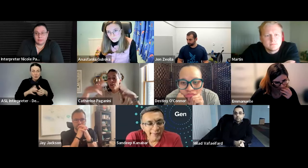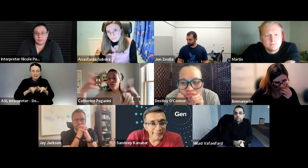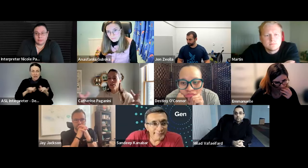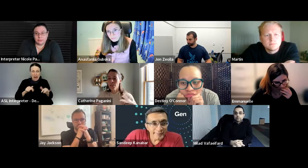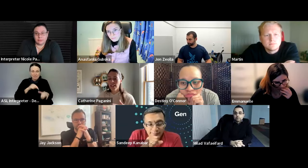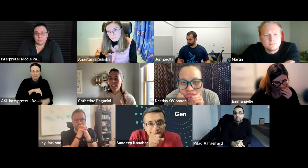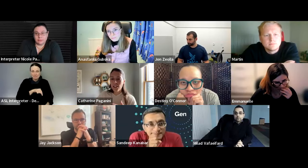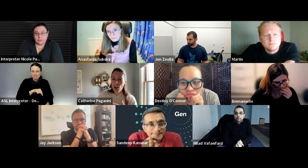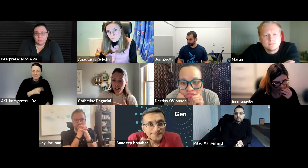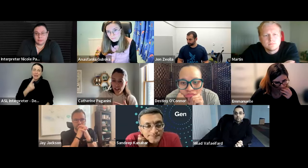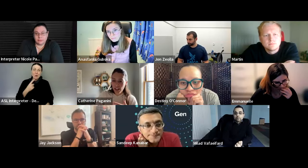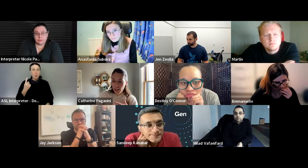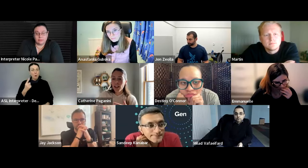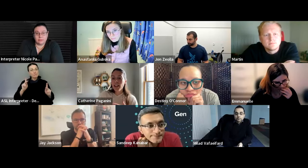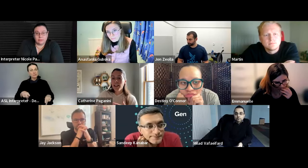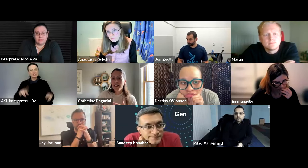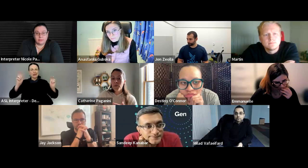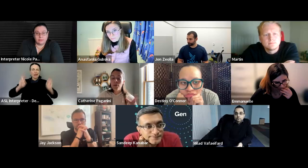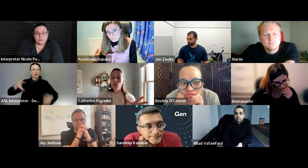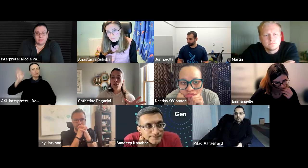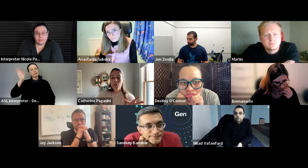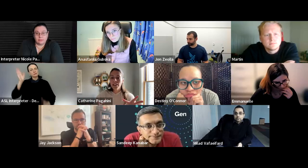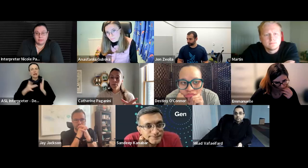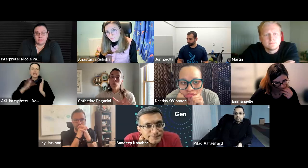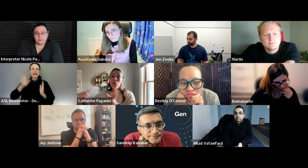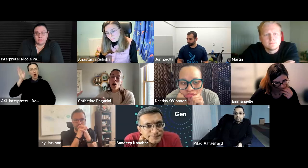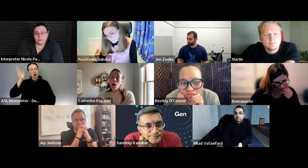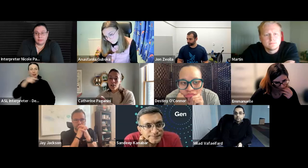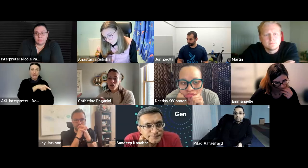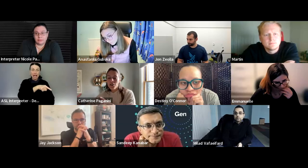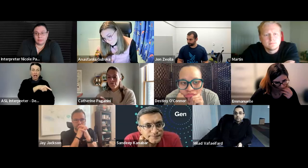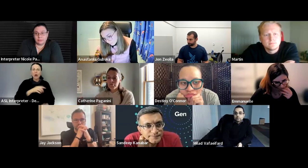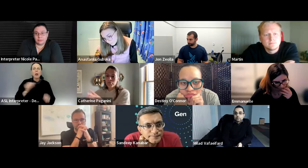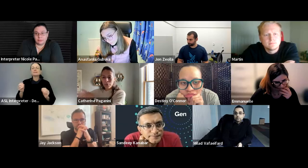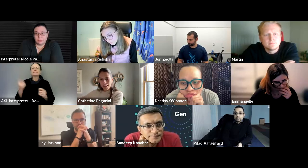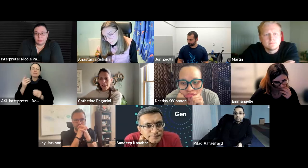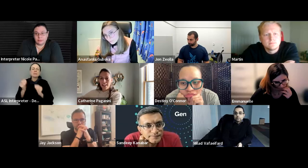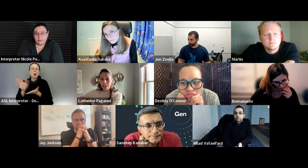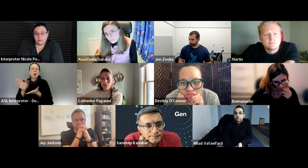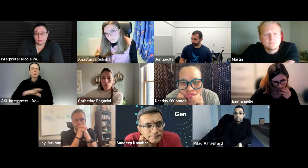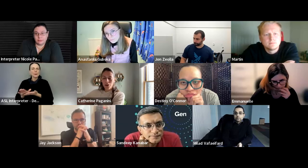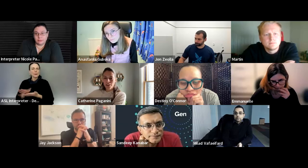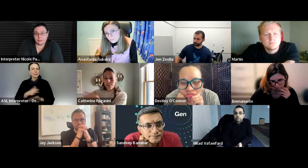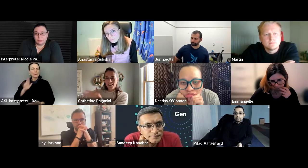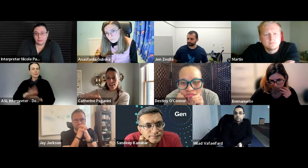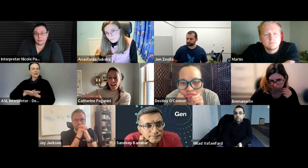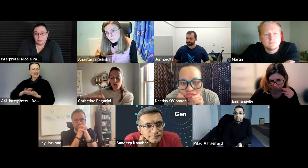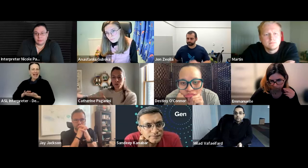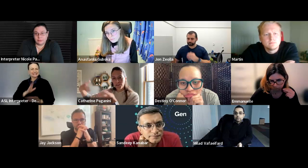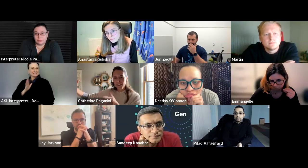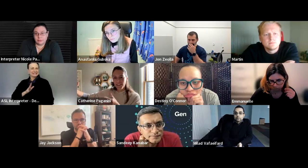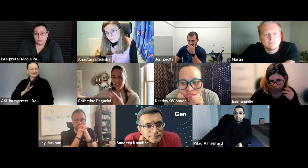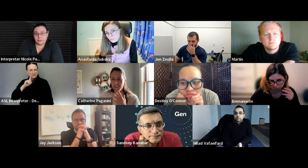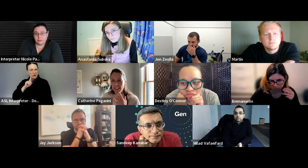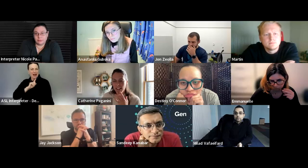if one of you does like a tap talk there uh maybe do something a little bit more polished but then like for an